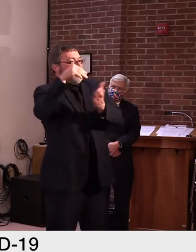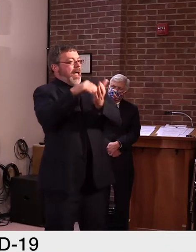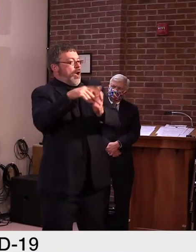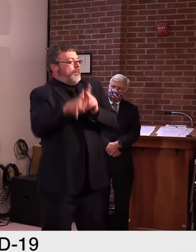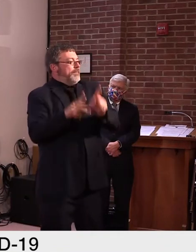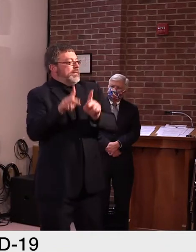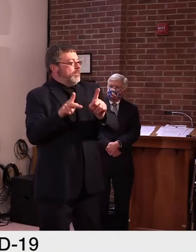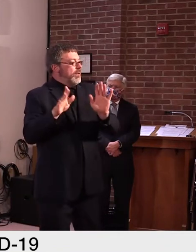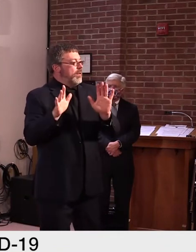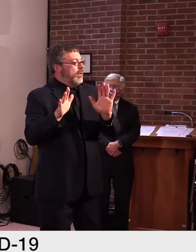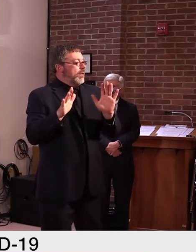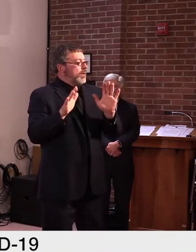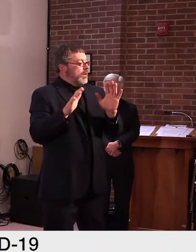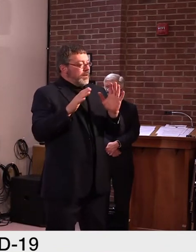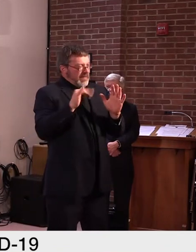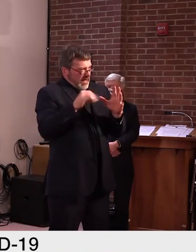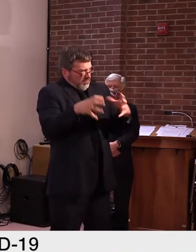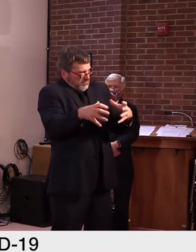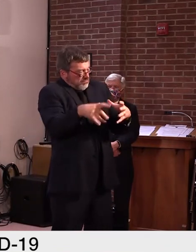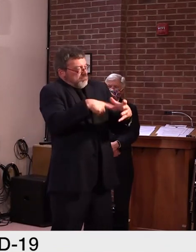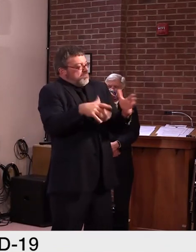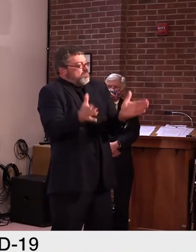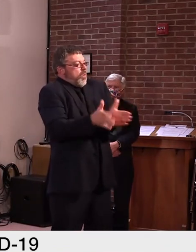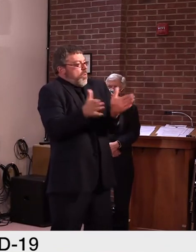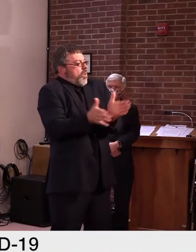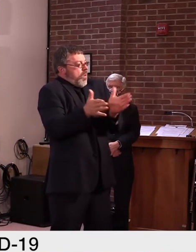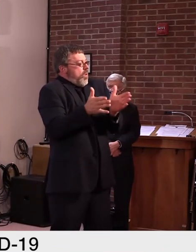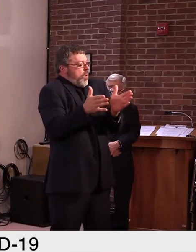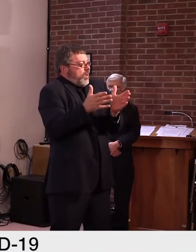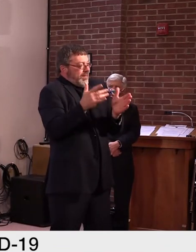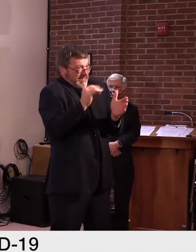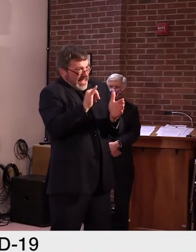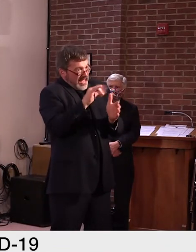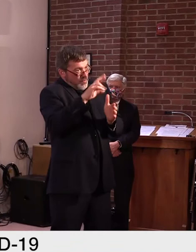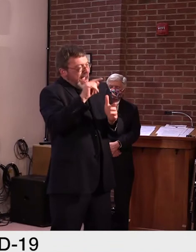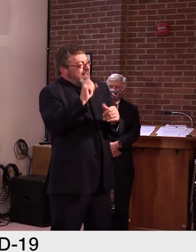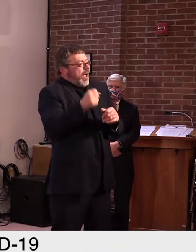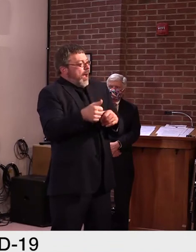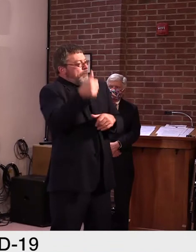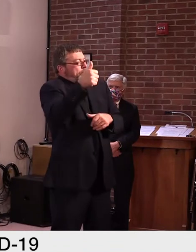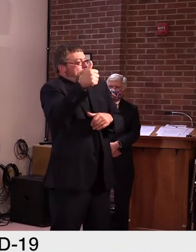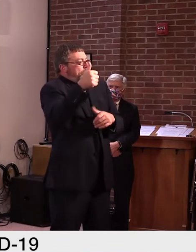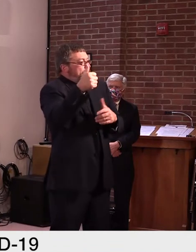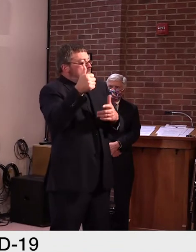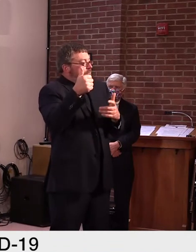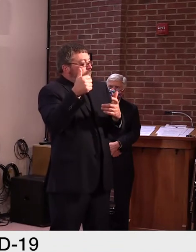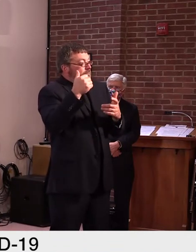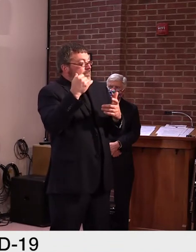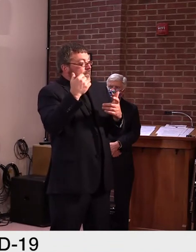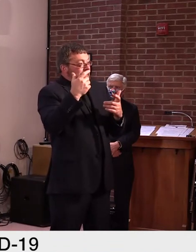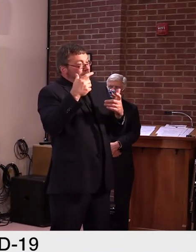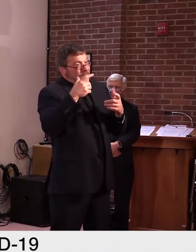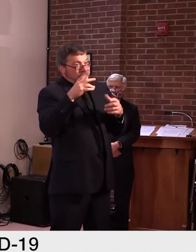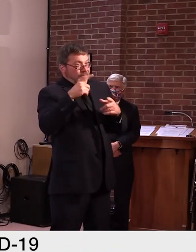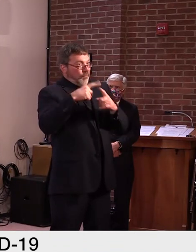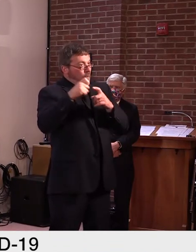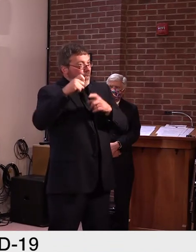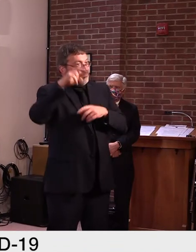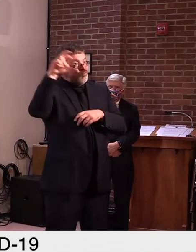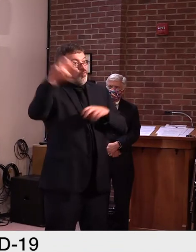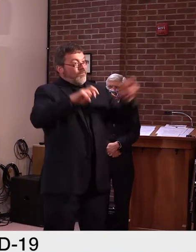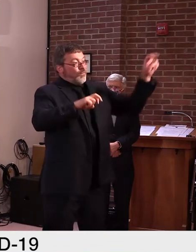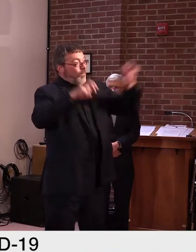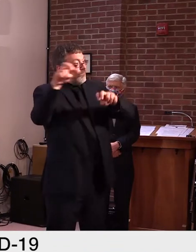have that rate vary, which is why the travel map changes sometimes, uh, because it may not take a